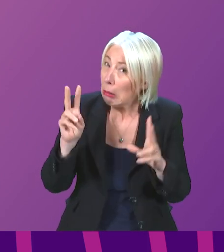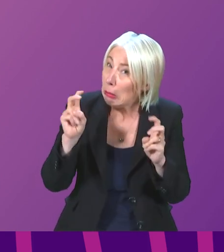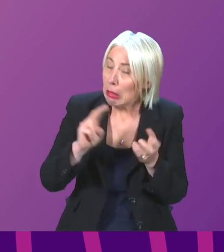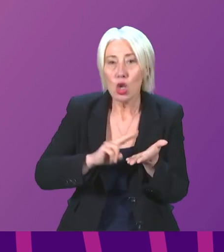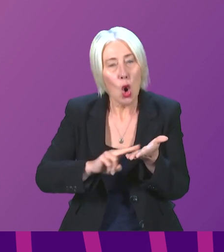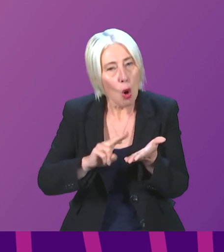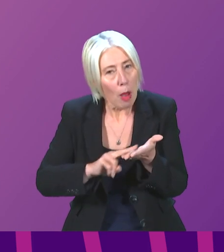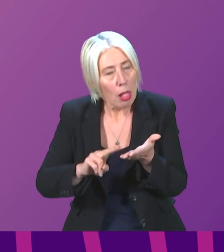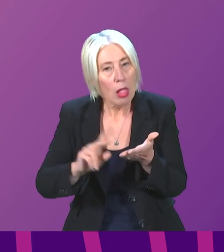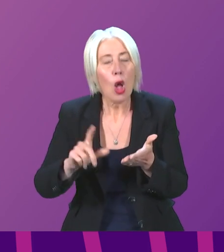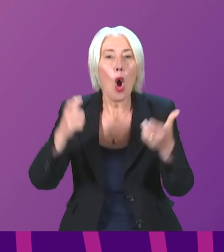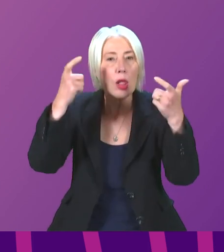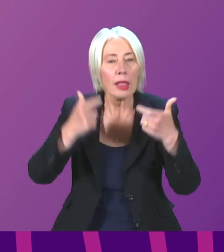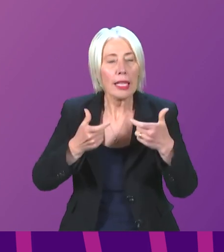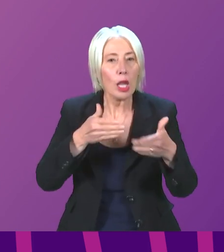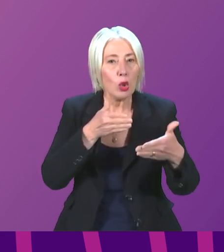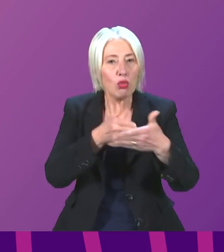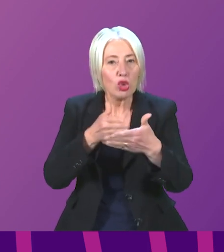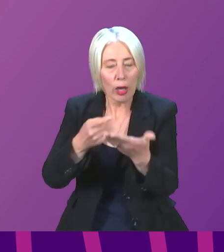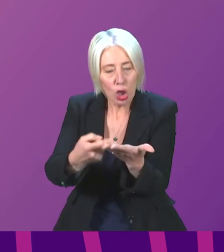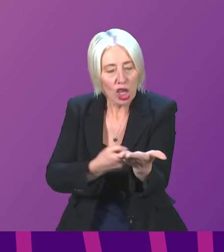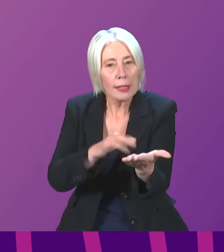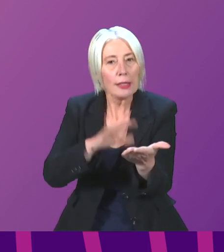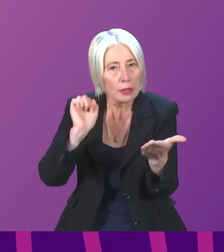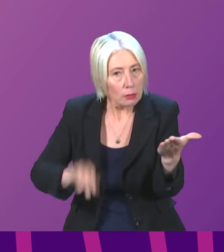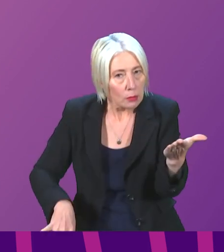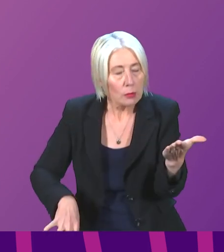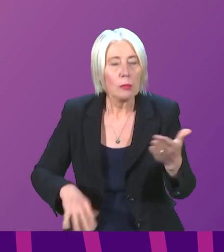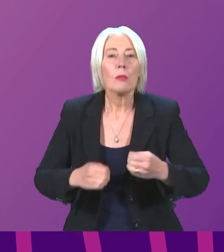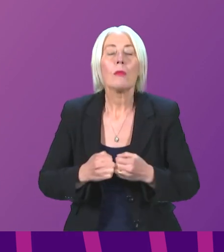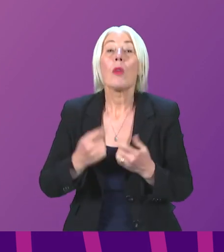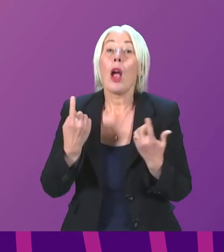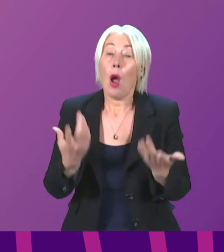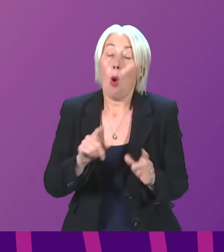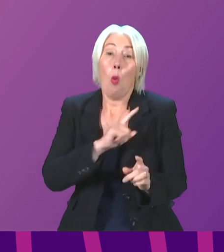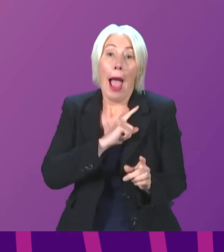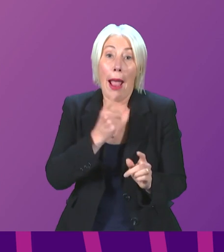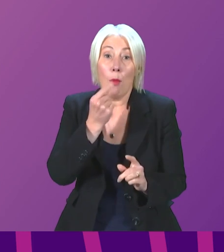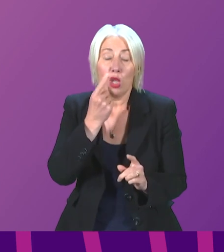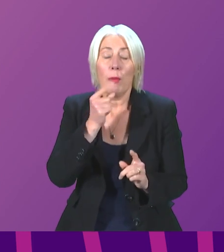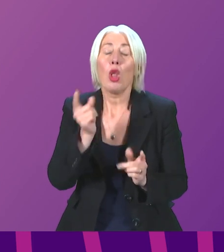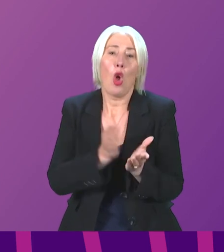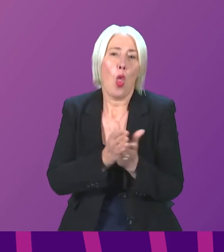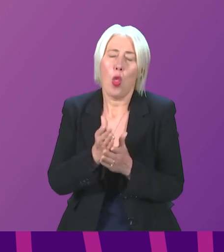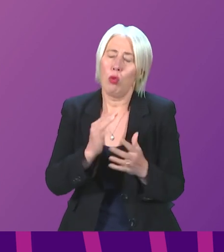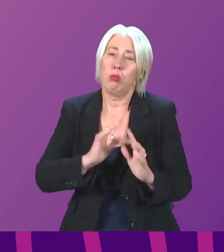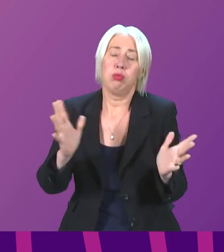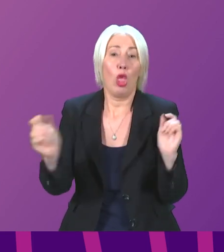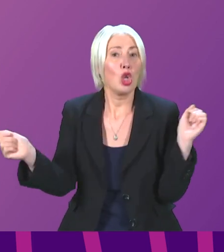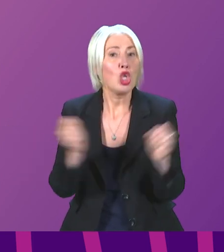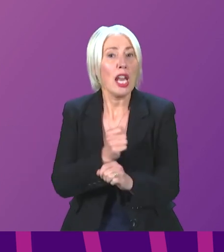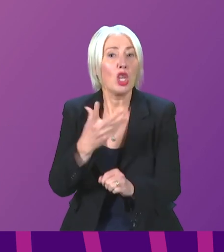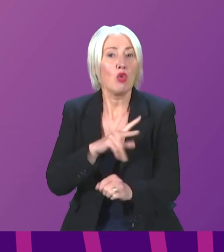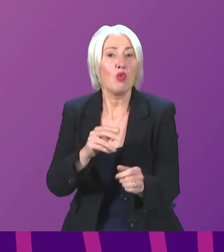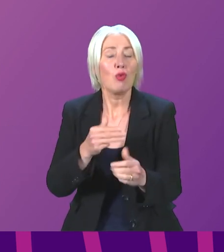We've lifted all legal restrictions and protective measures. This is only possible because of the game-changing COVID-19